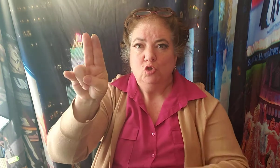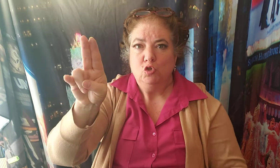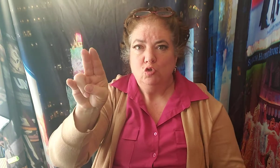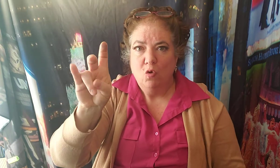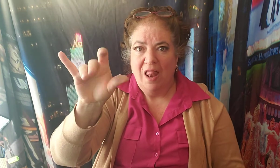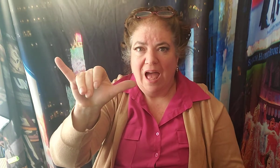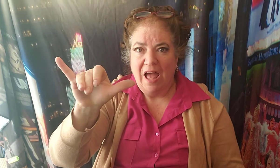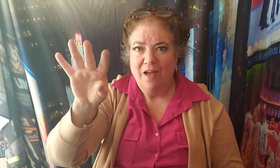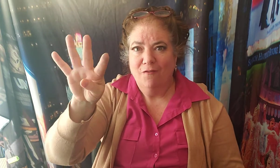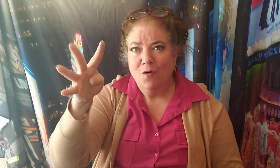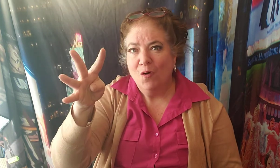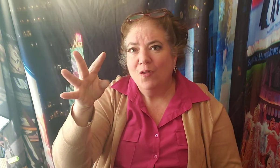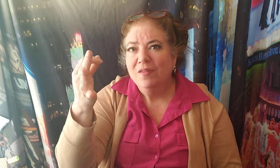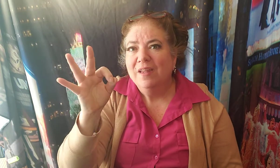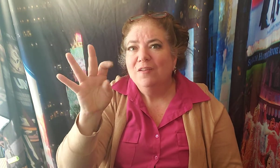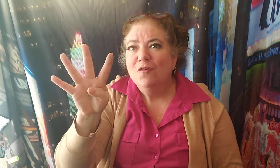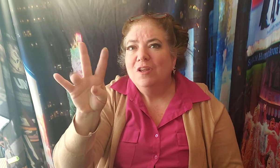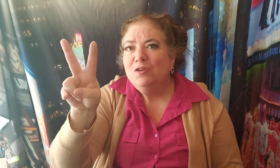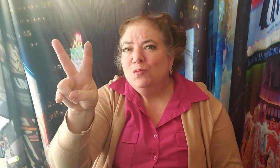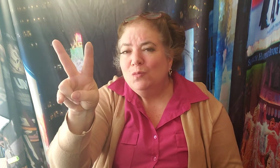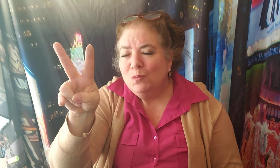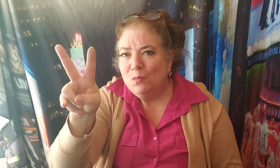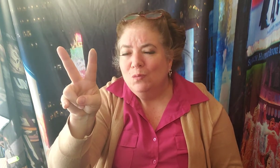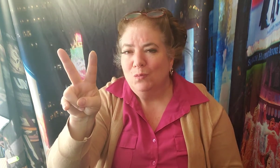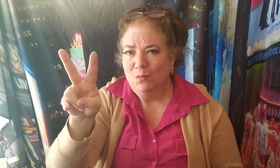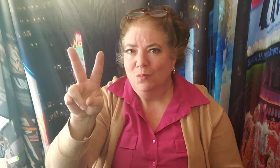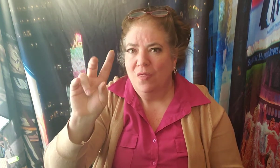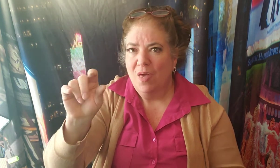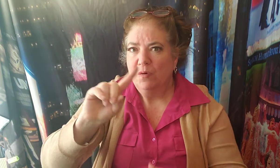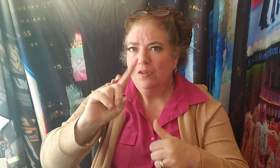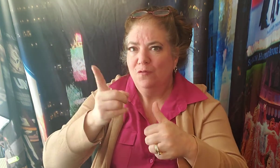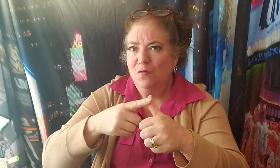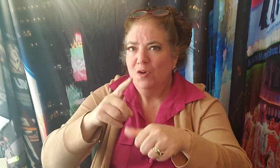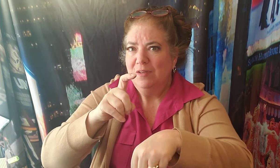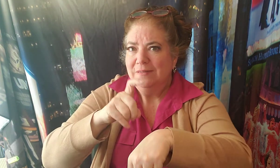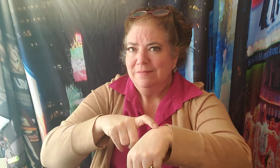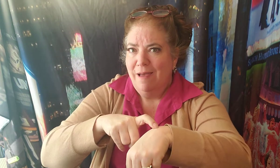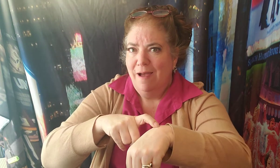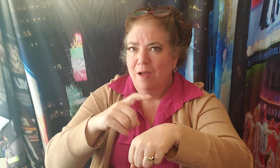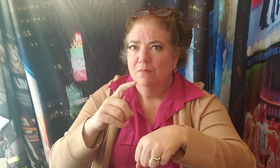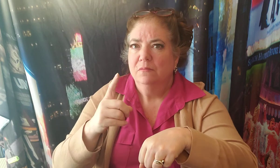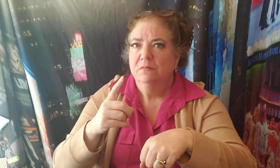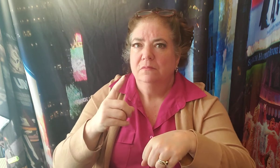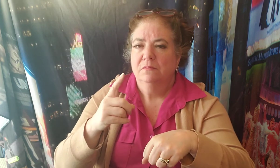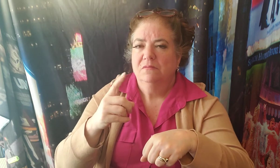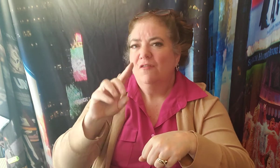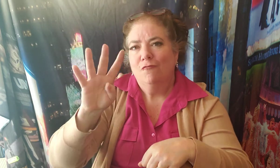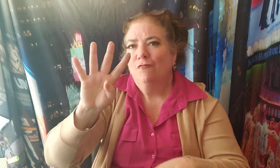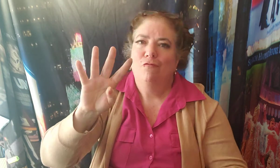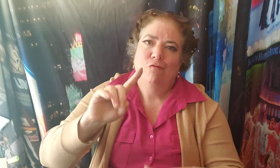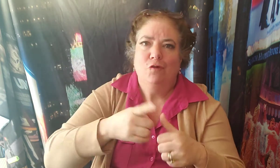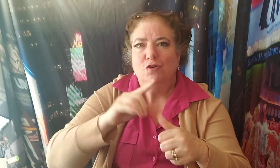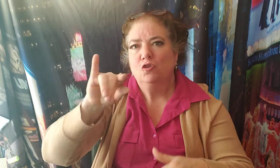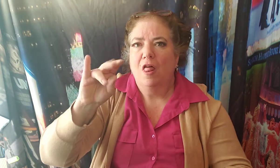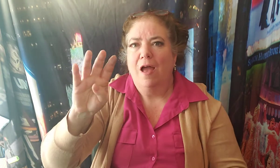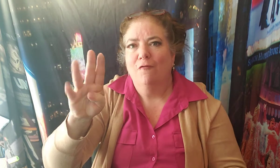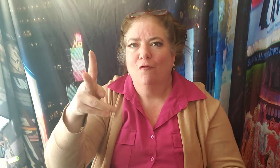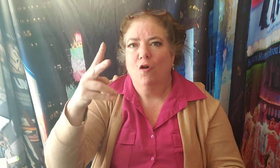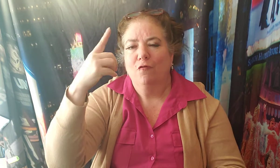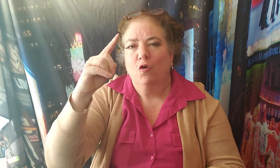The first July 4 of the war Crowds in the streets Packed Outside In the lobby